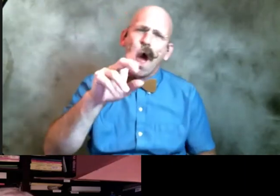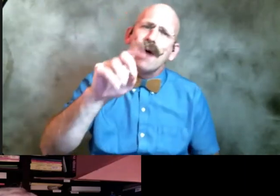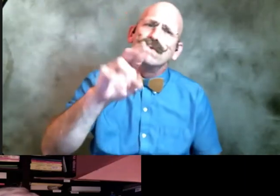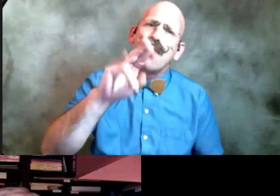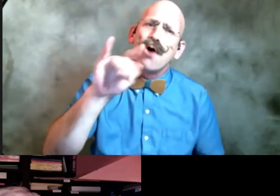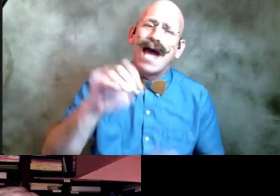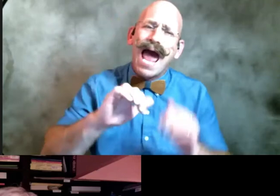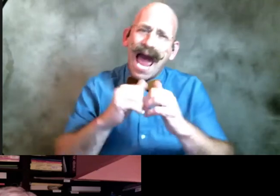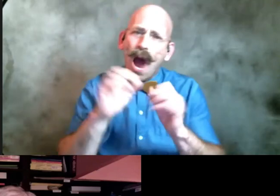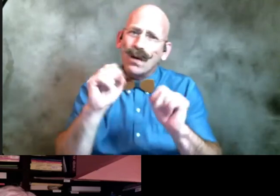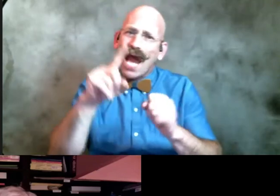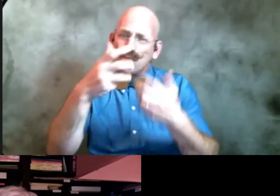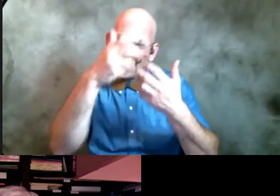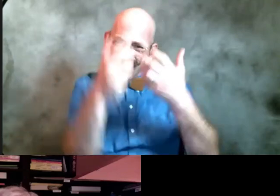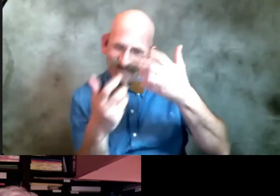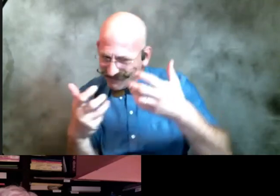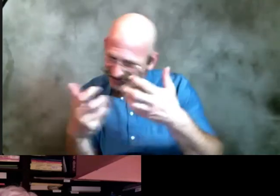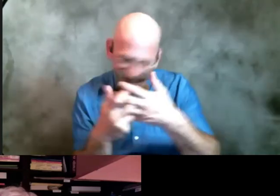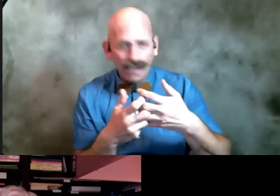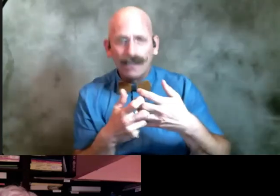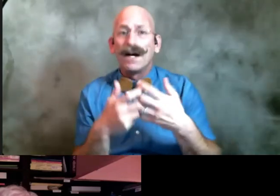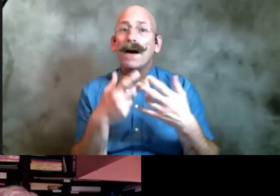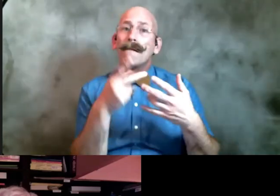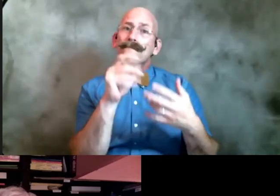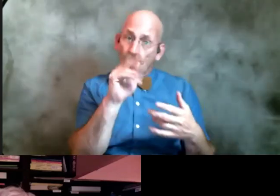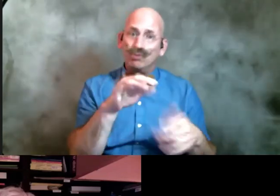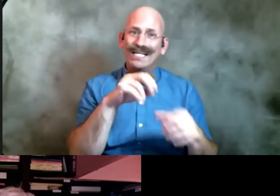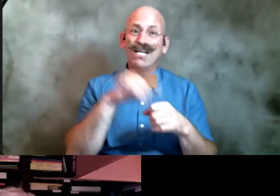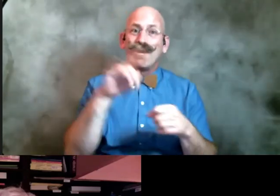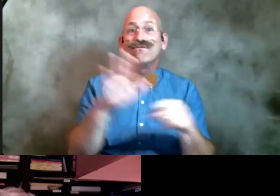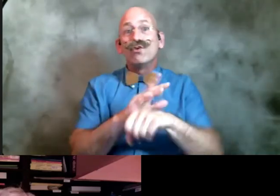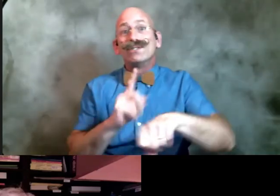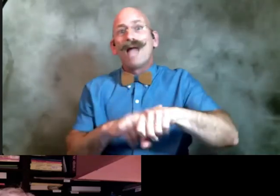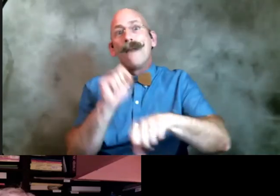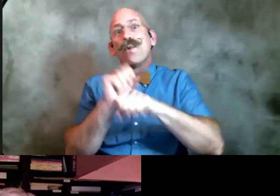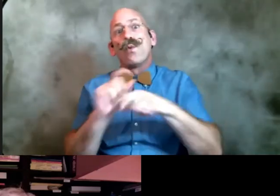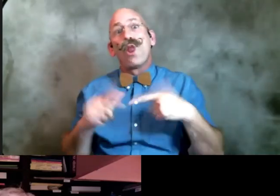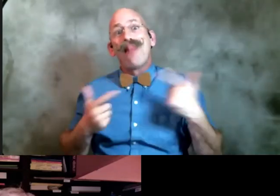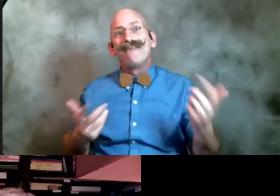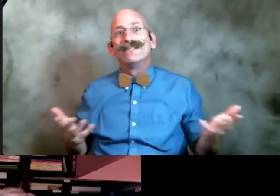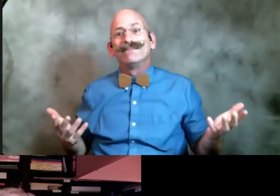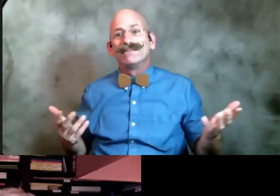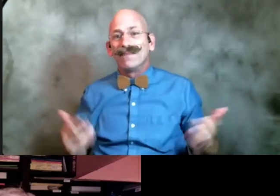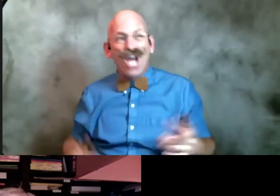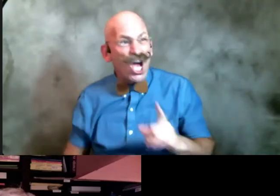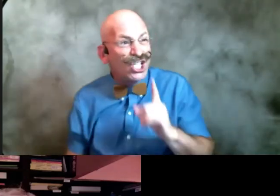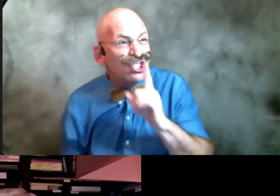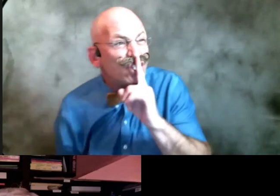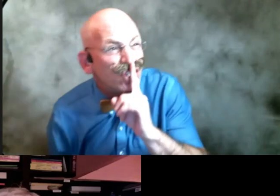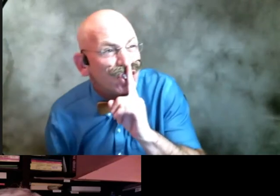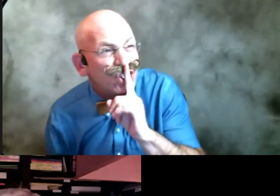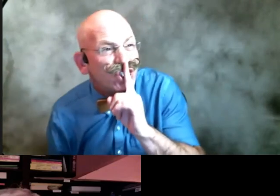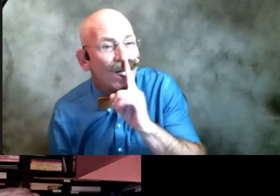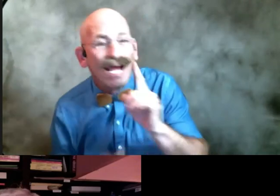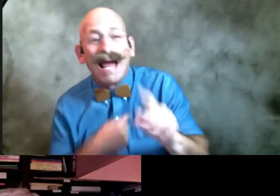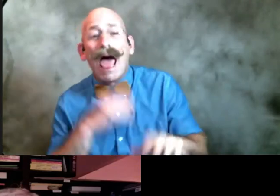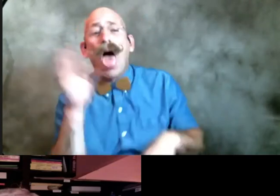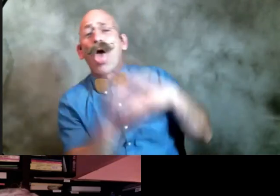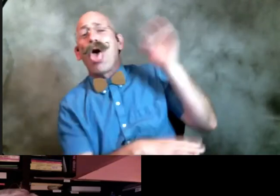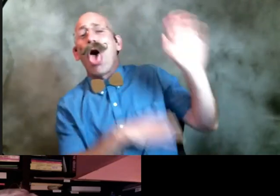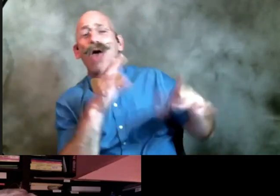poetry into a full-time work life i screw off during the work day